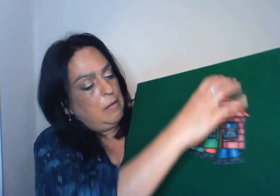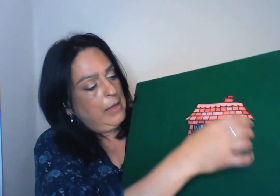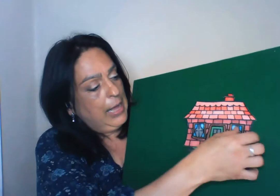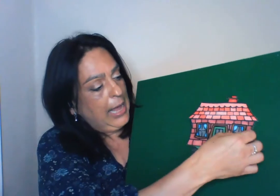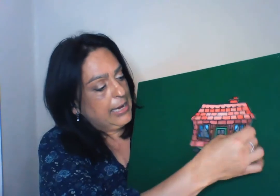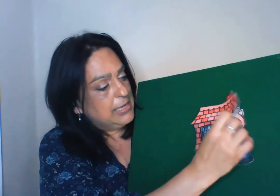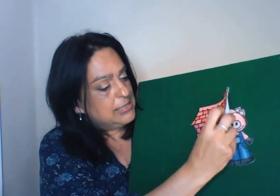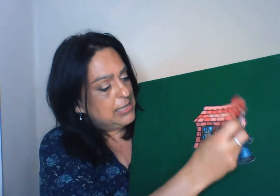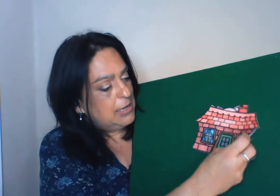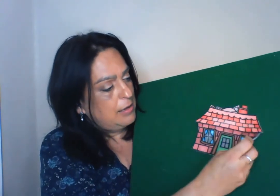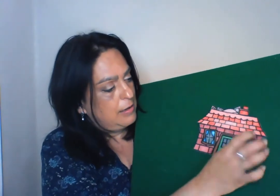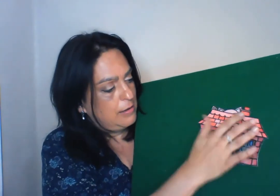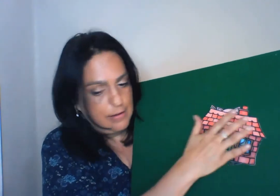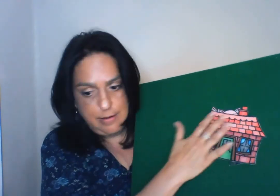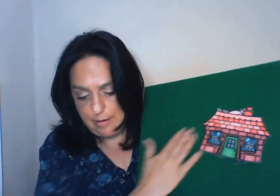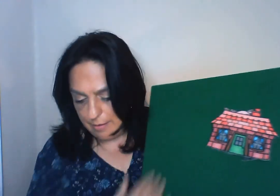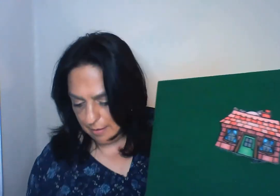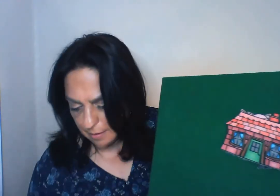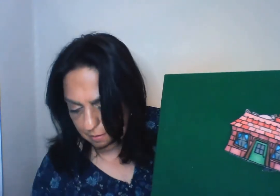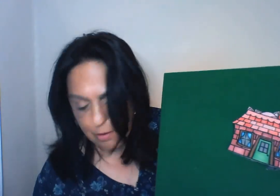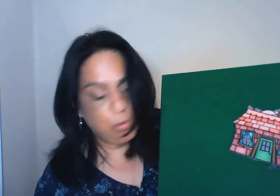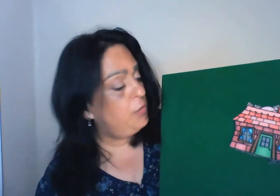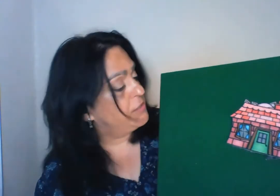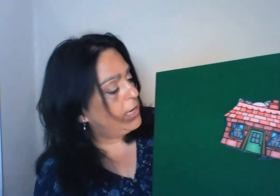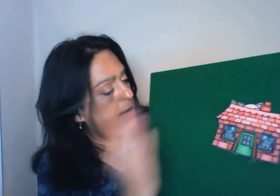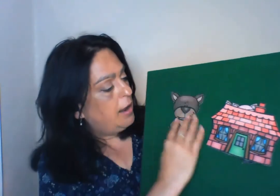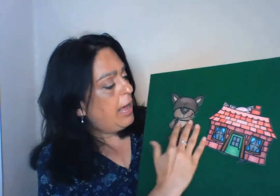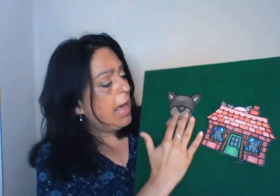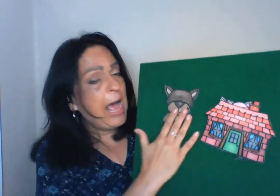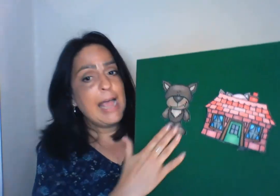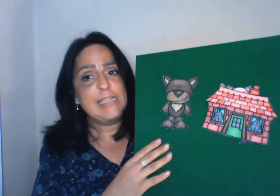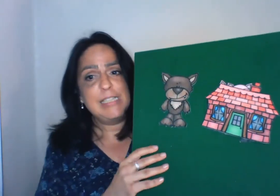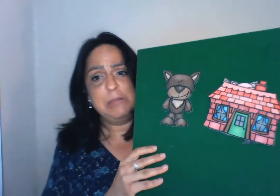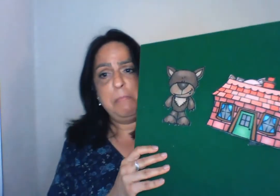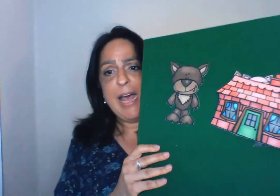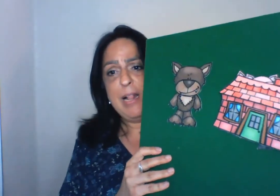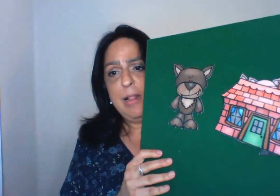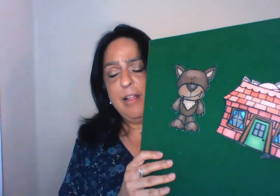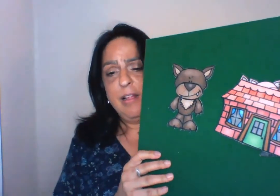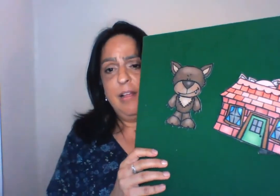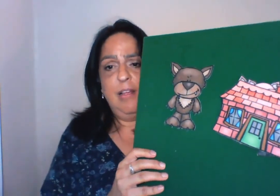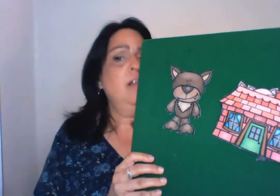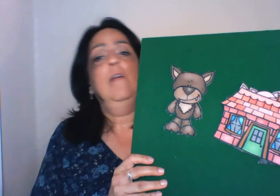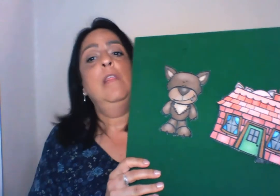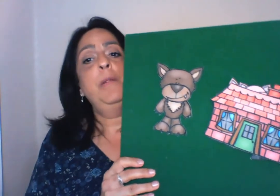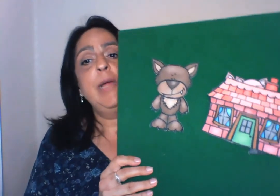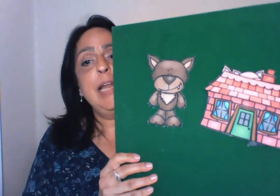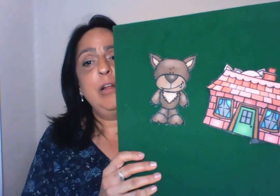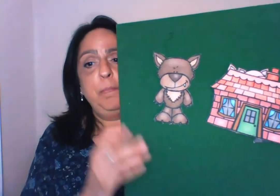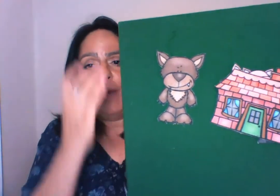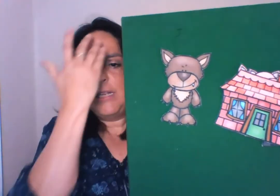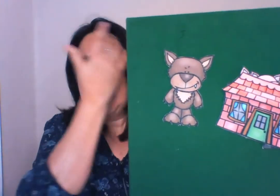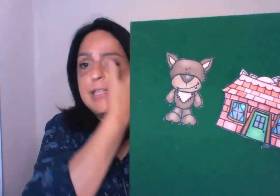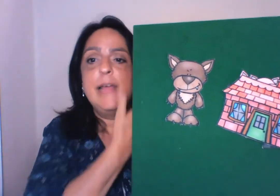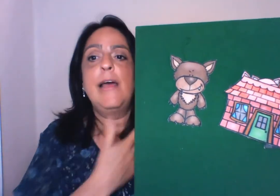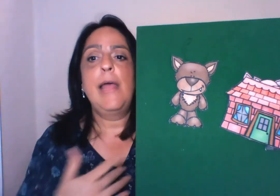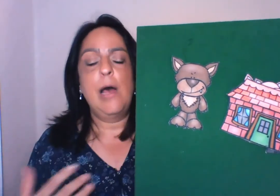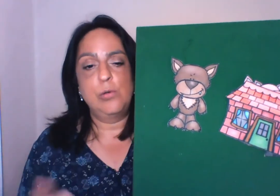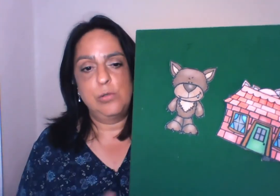And he said, the wolf said, I smell three little pigs inside that house.